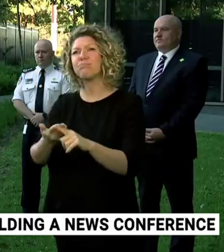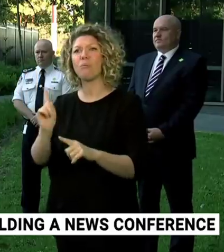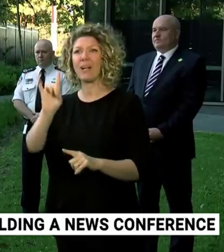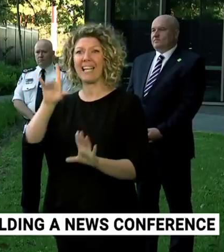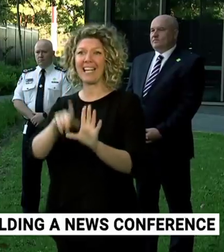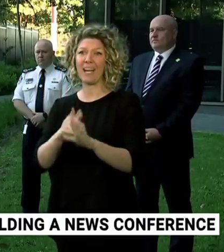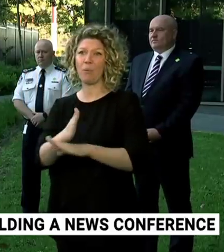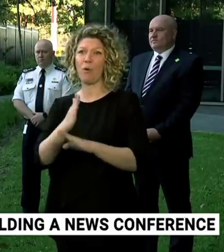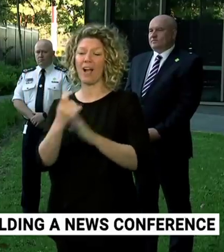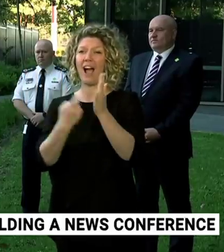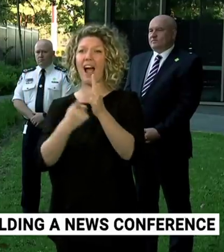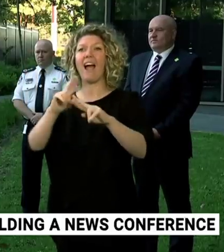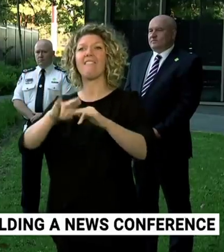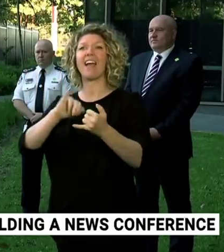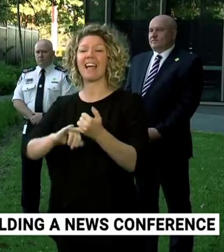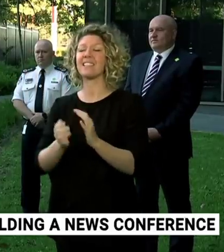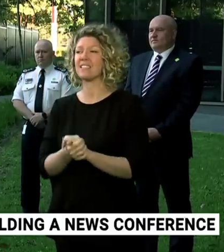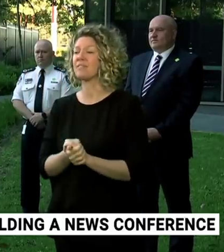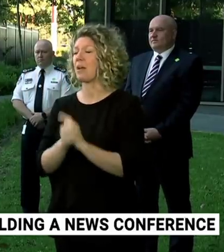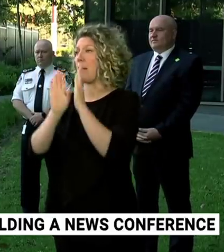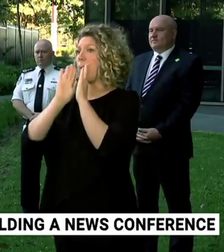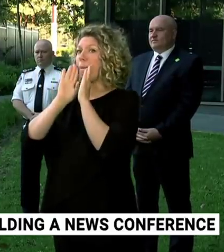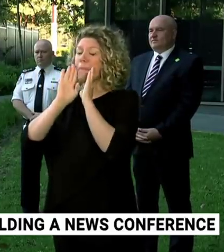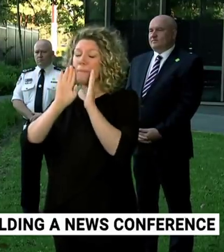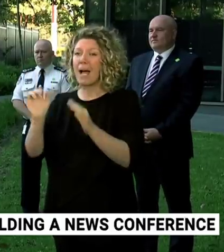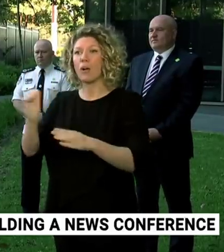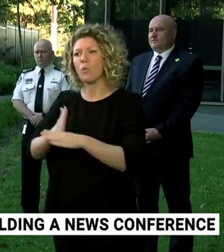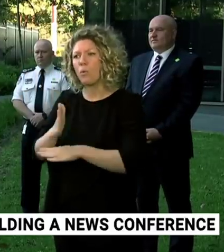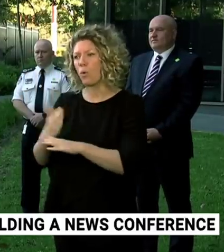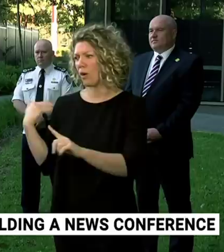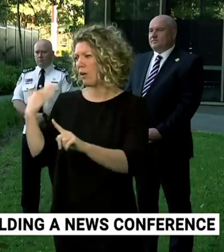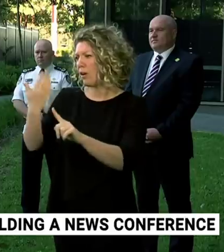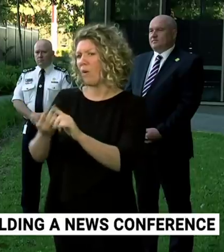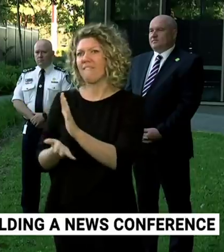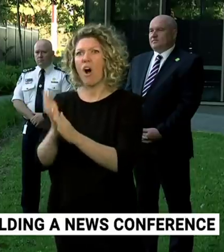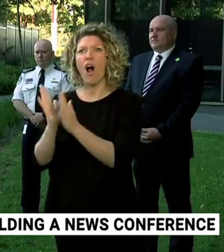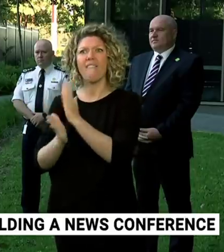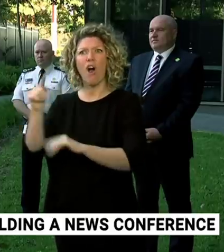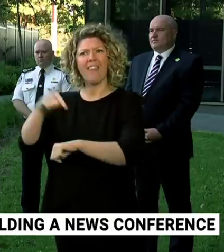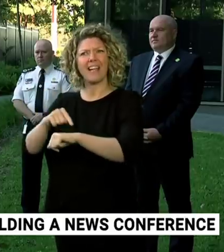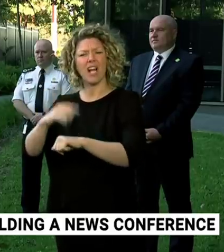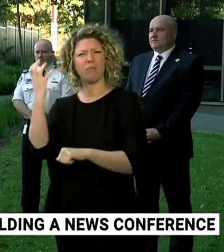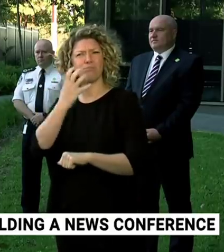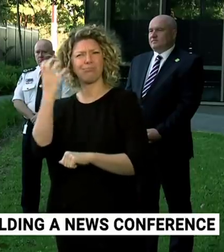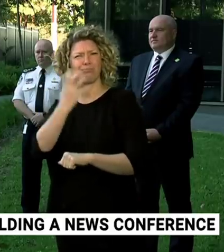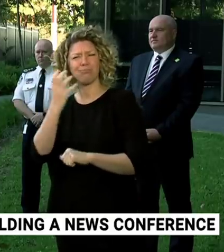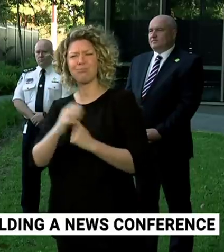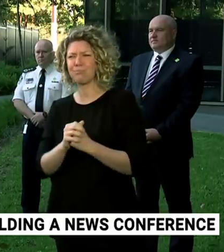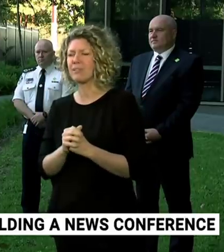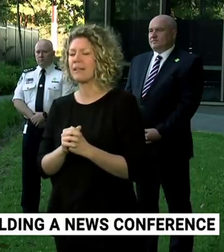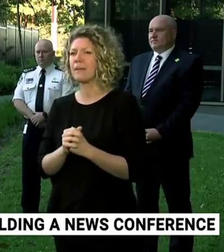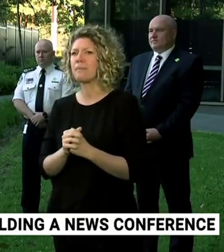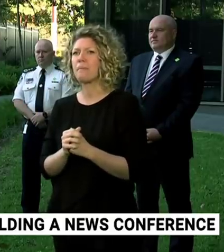RFS. His leadership, the way in which he pulled New South Wales through those difficult times was outstanding and after having